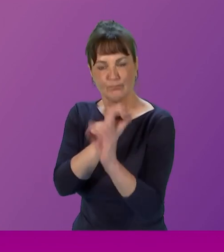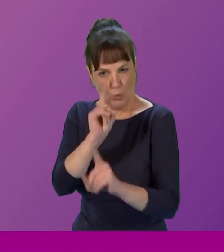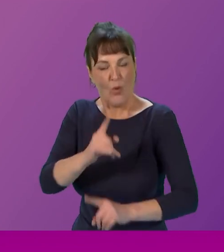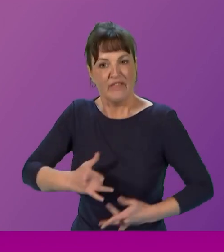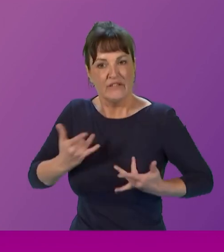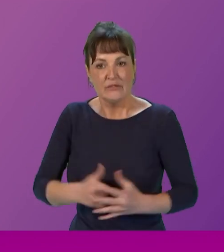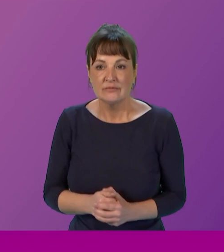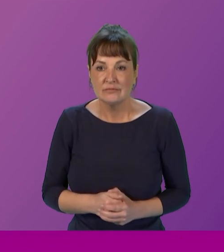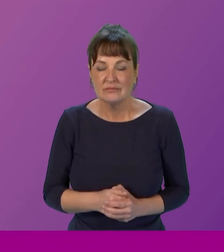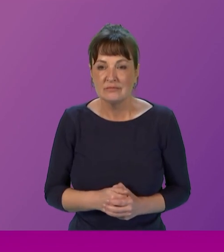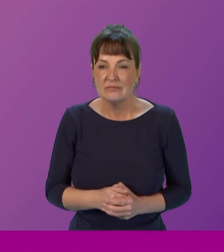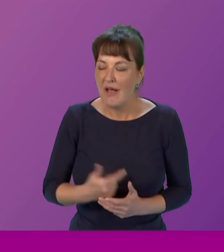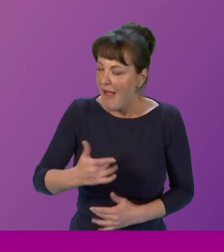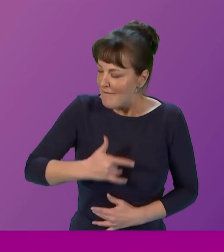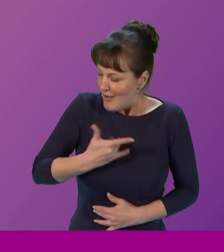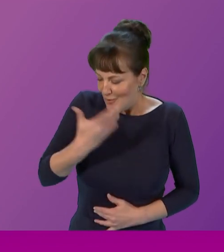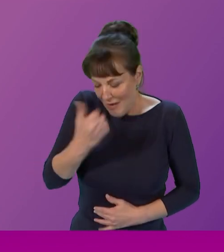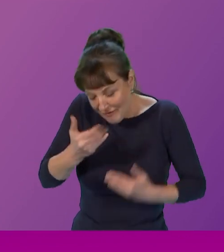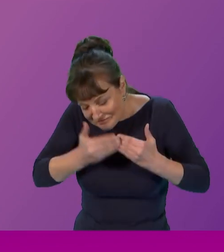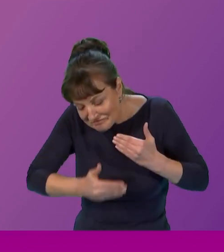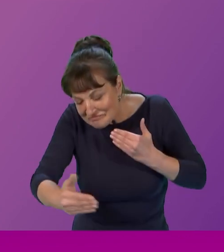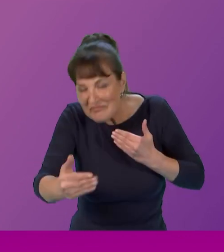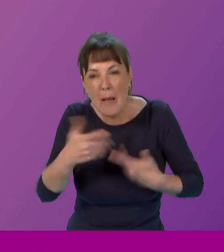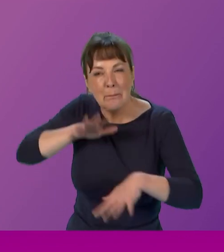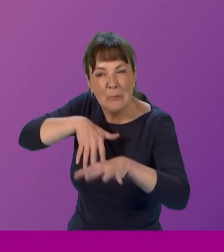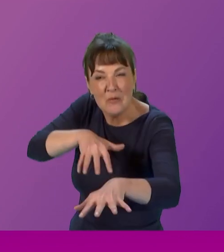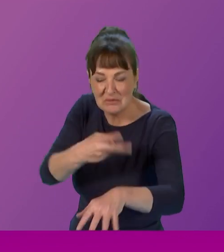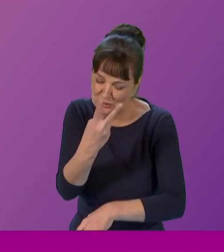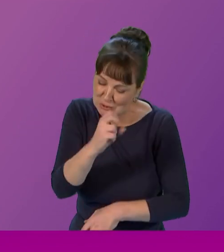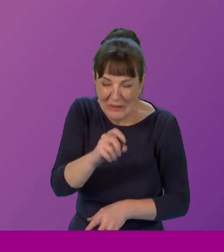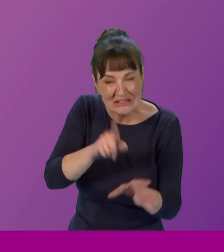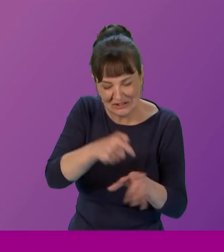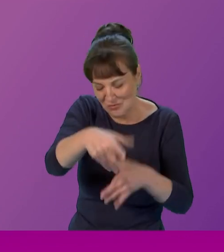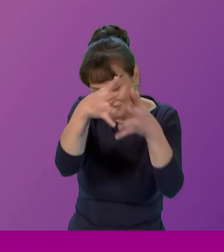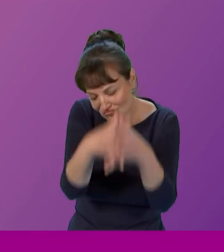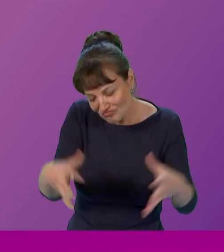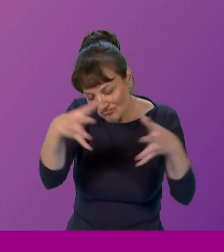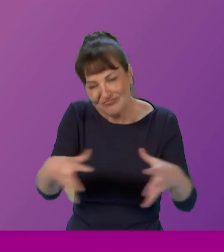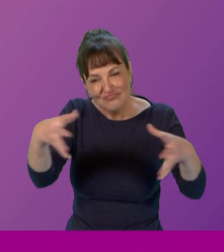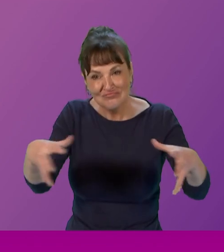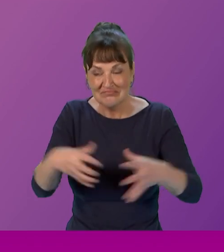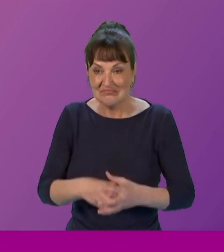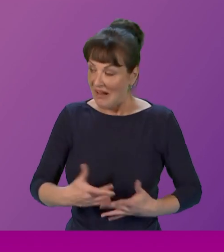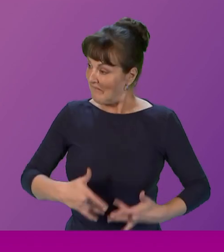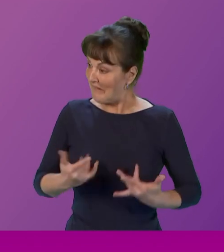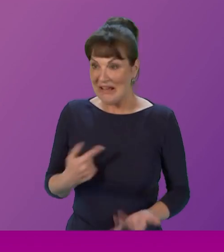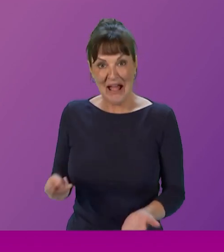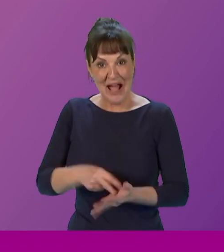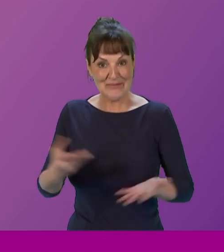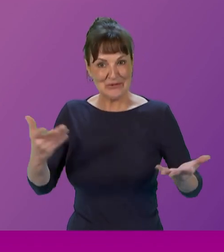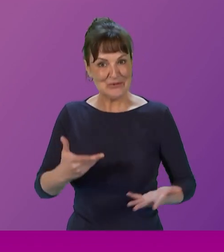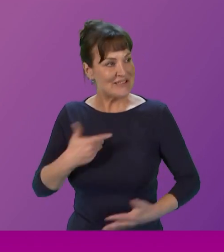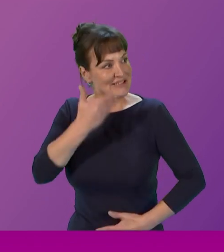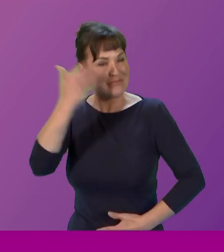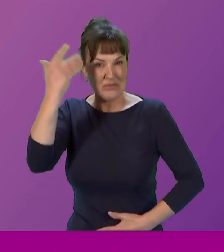I believe will continue to prevail and grow throughout the next 20 years attending and now speaking at this event has truly motivated me to